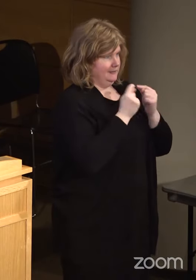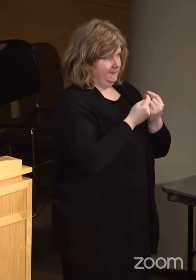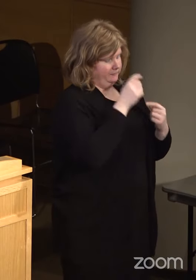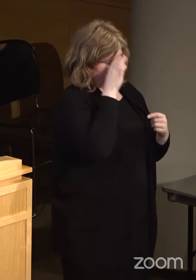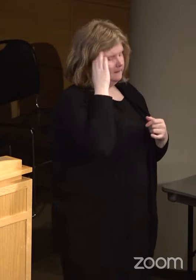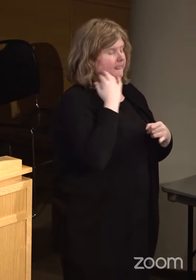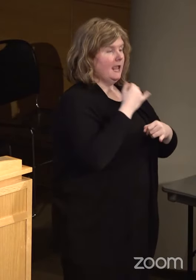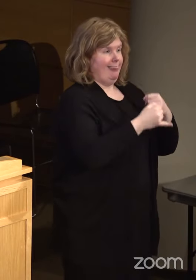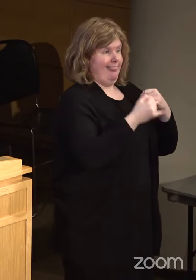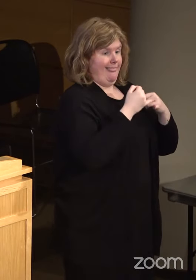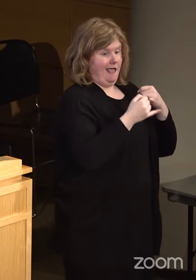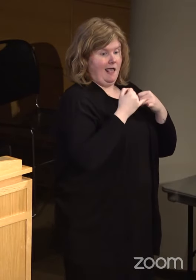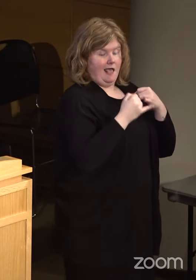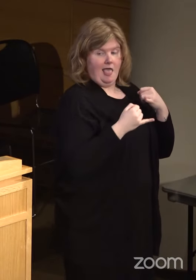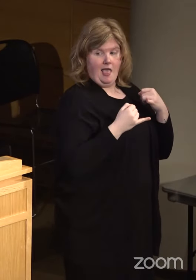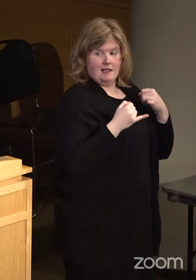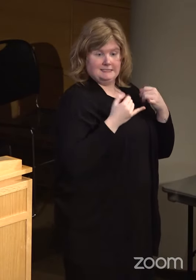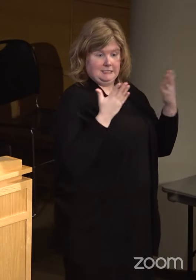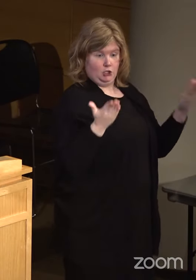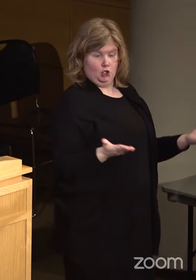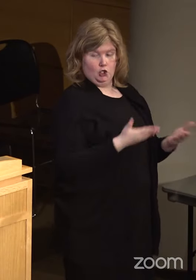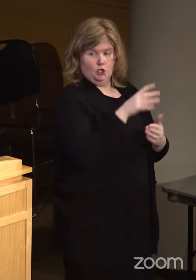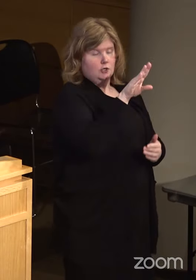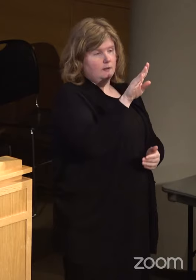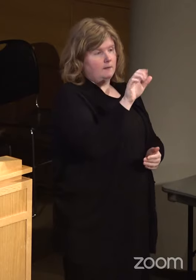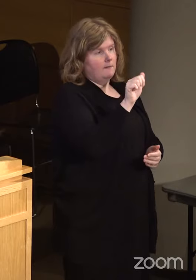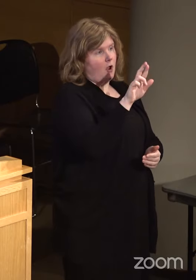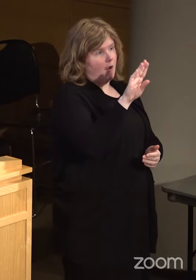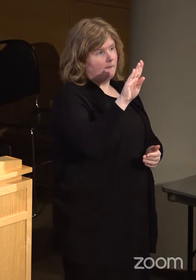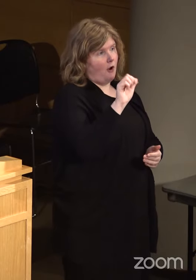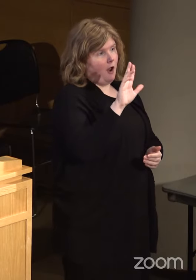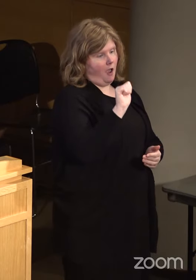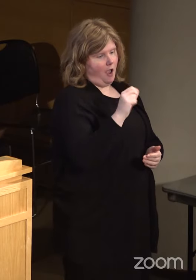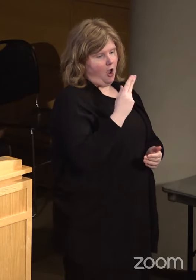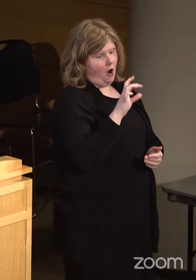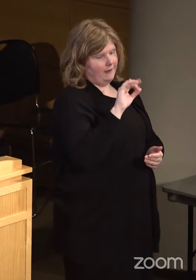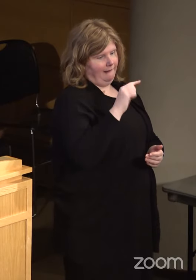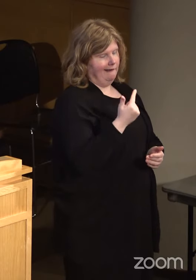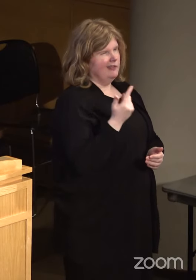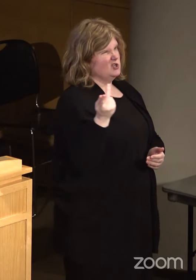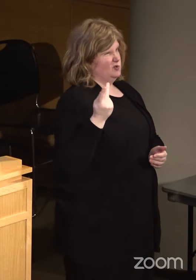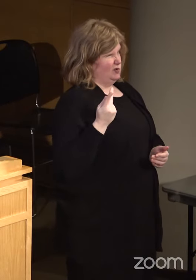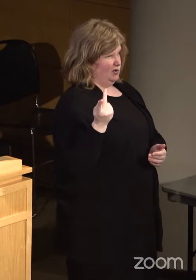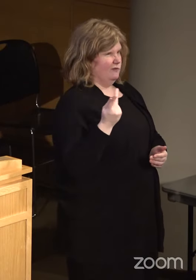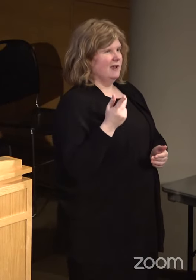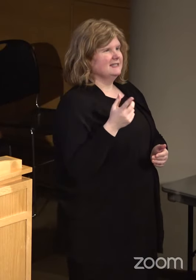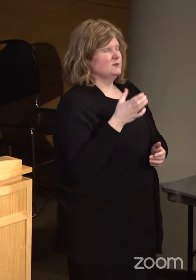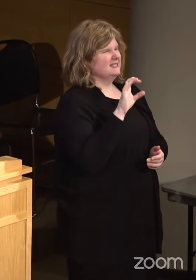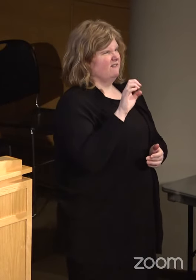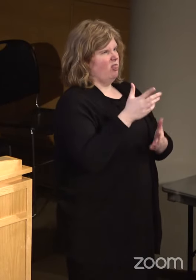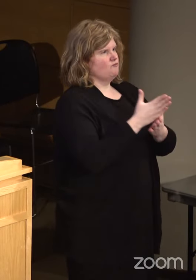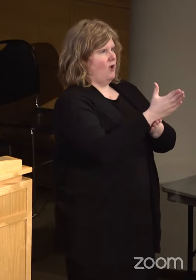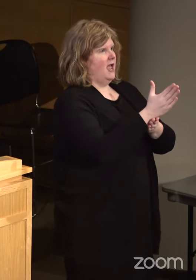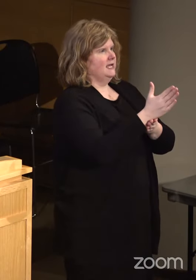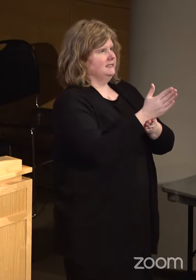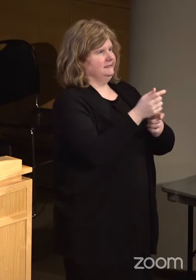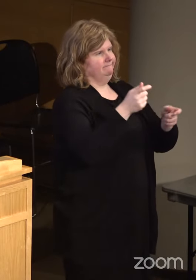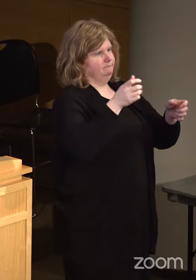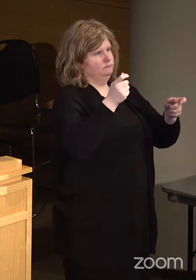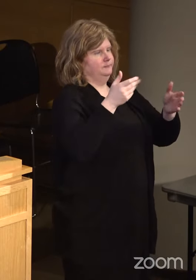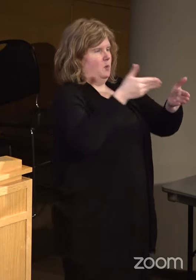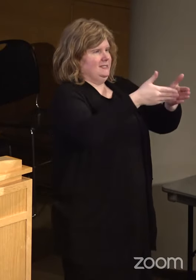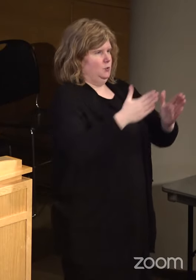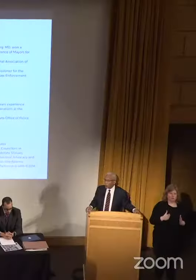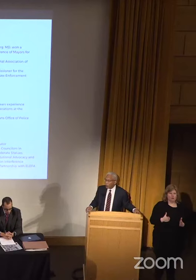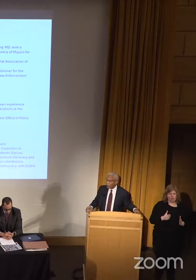Last but by no means least in the room is Barbara Harding. Barbara and I both served together as civil rights prosecutors in the Department of